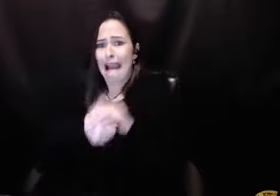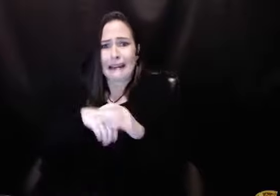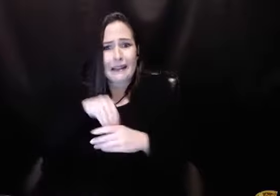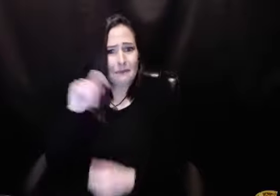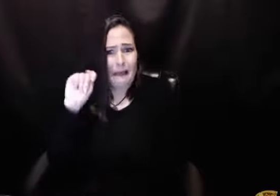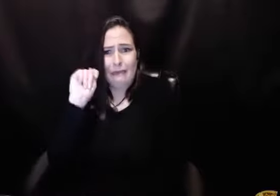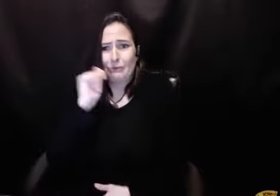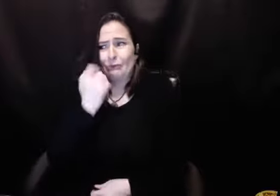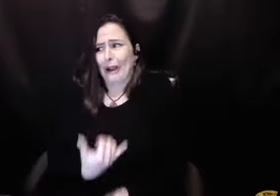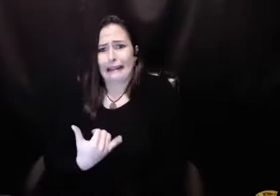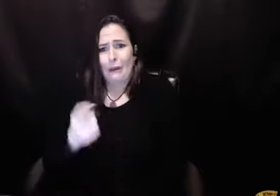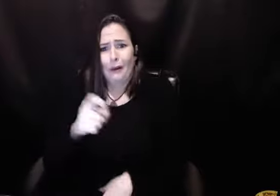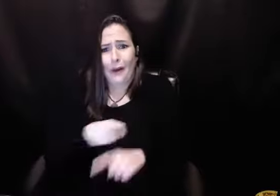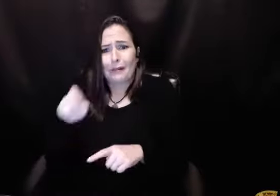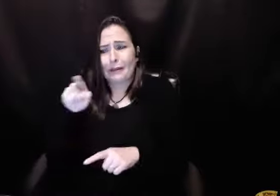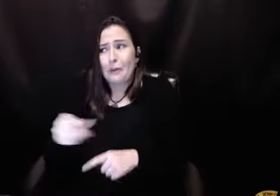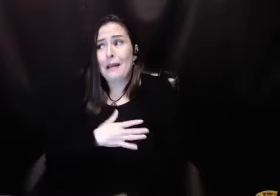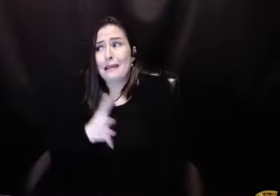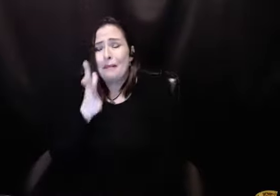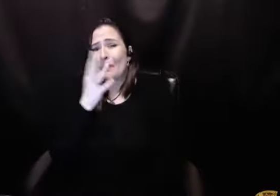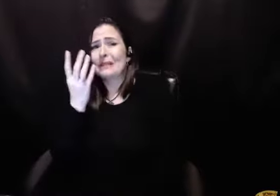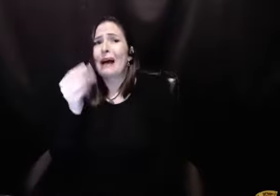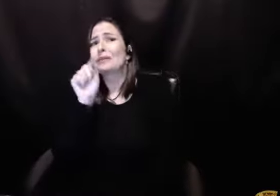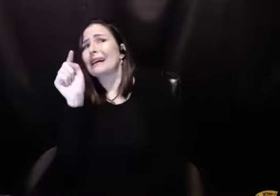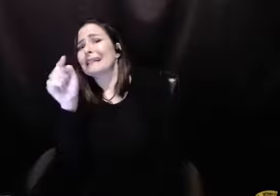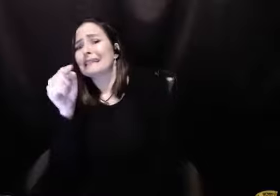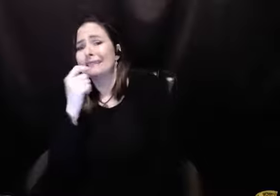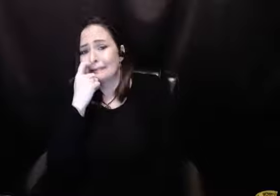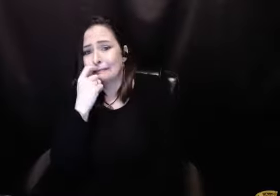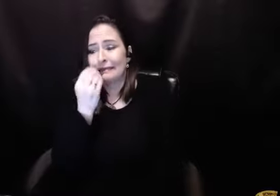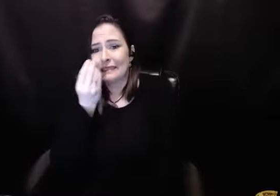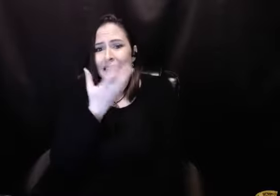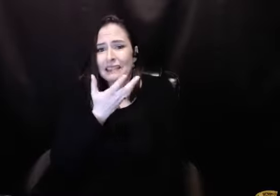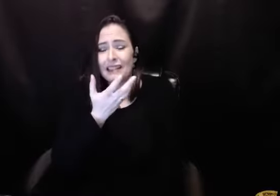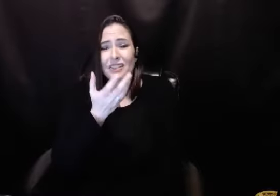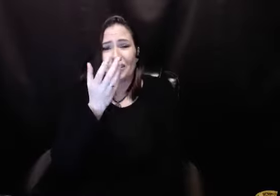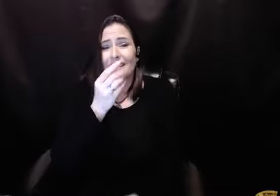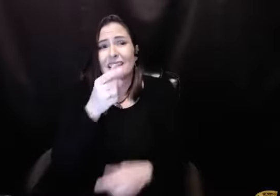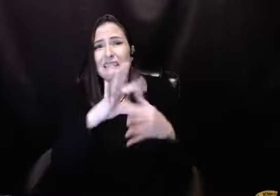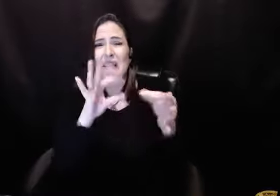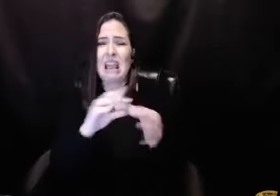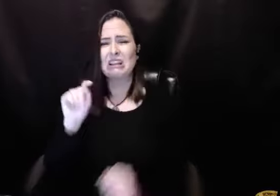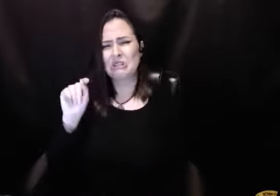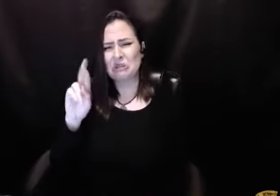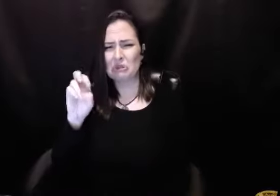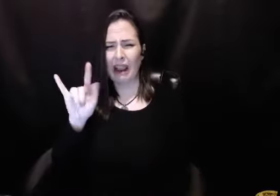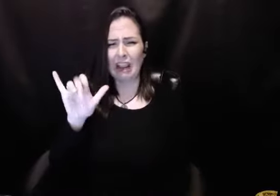I get a frantic phone call. He says, I'm hiding in the bathroom. He said, my mother's outside